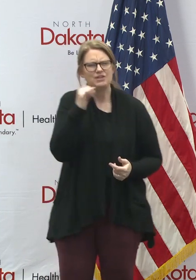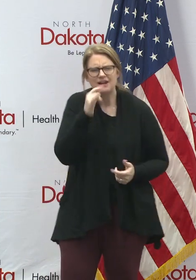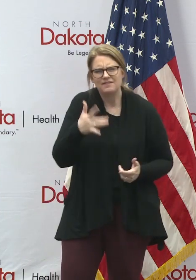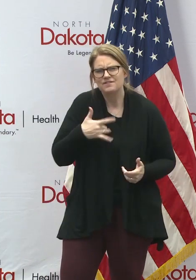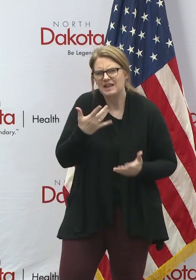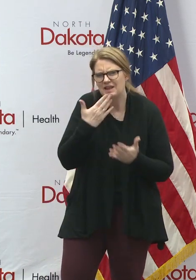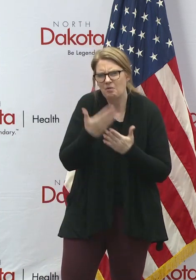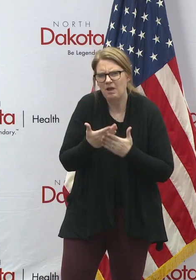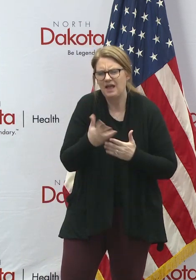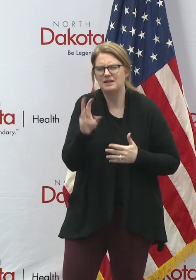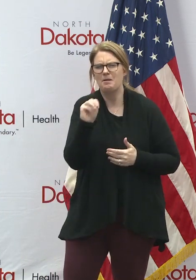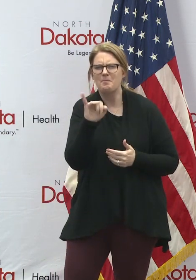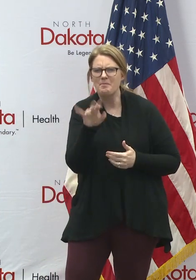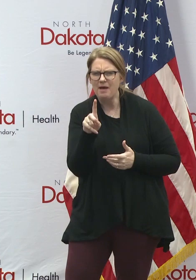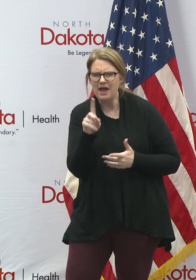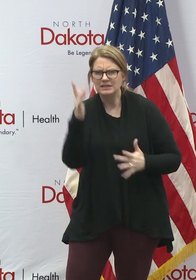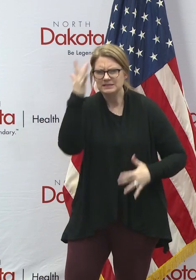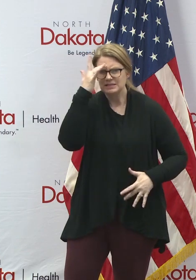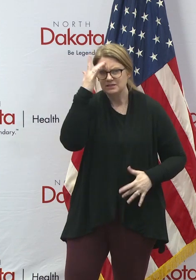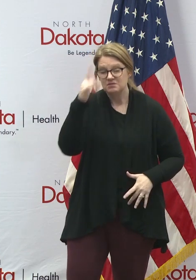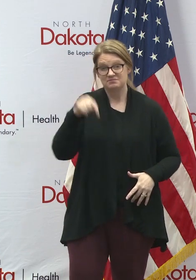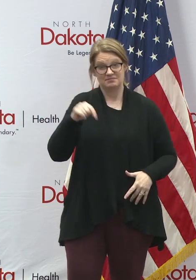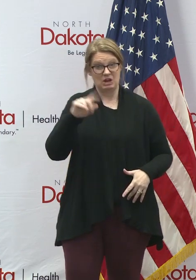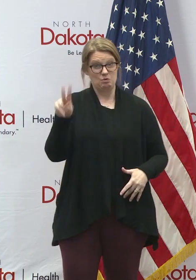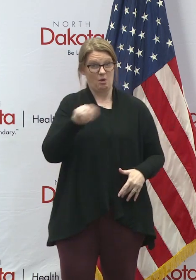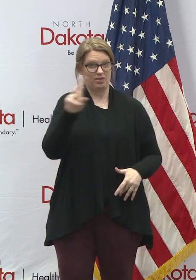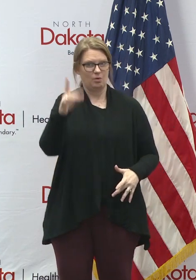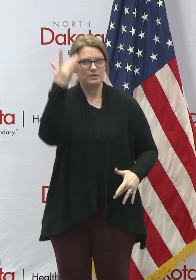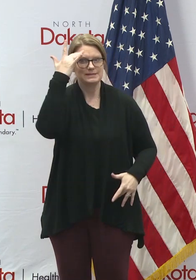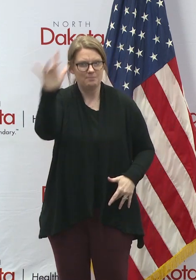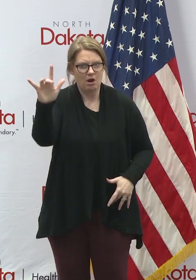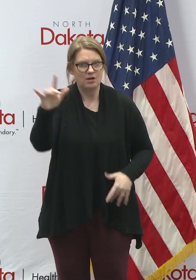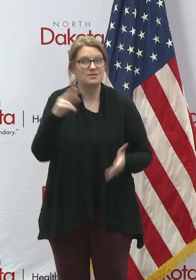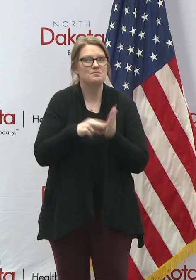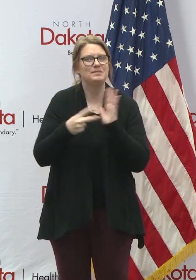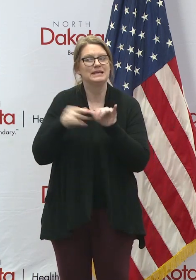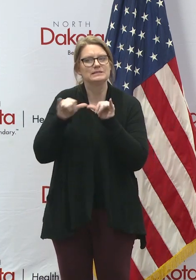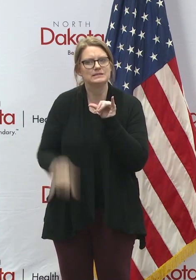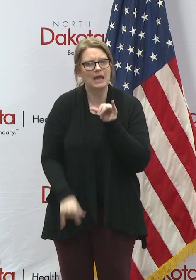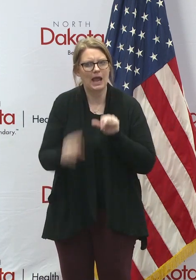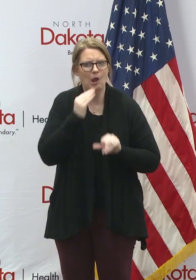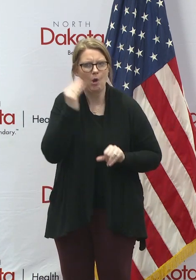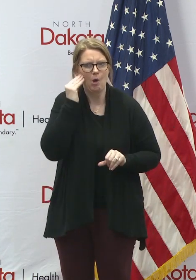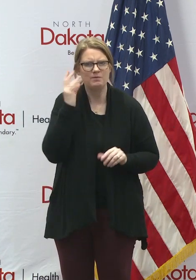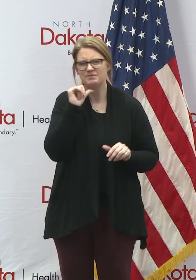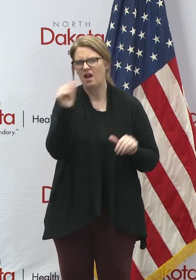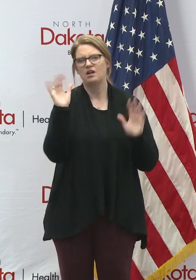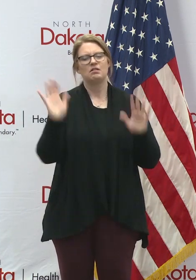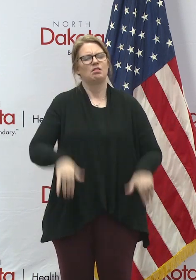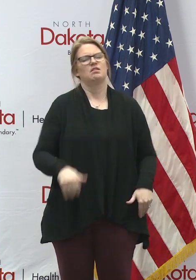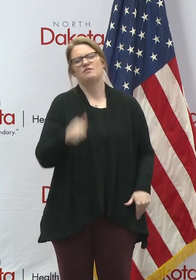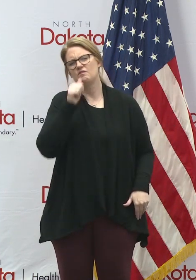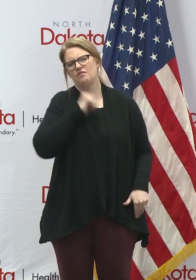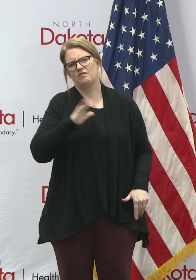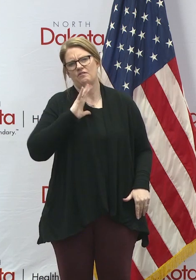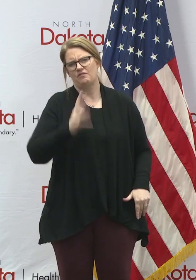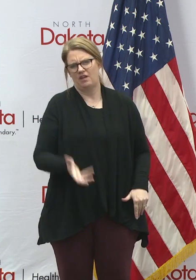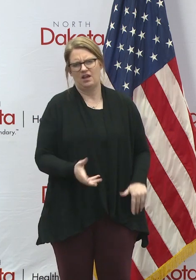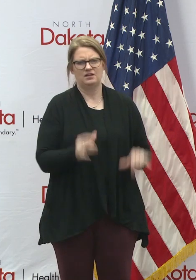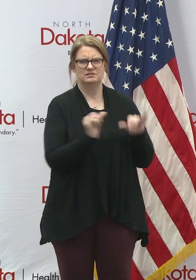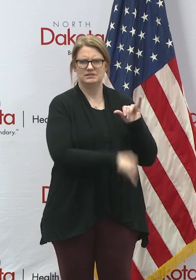well, this is the time to be North Dakota smart versus North Dakota tough and to stay home. And again, whether you're feeling great,